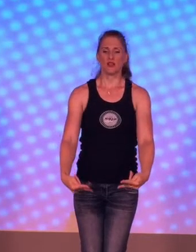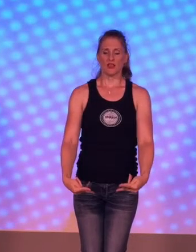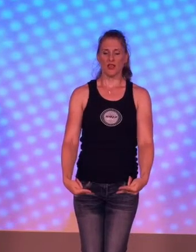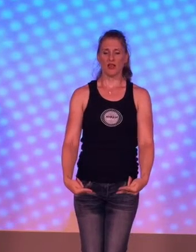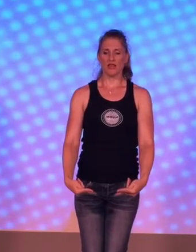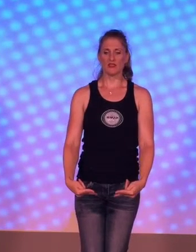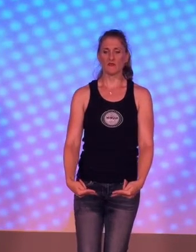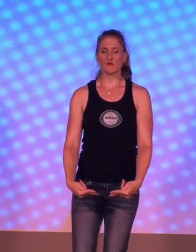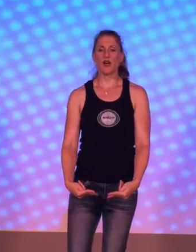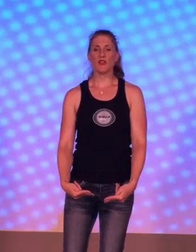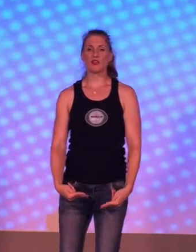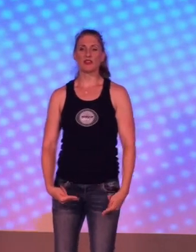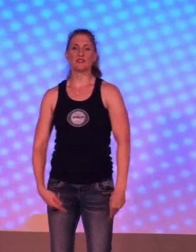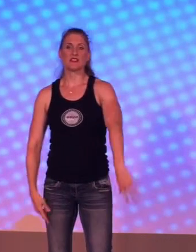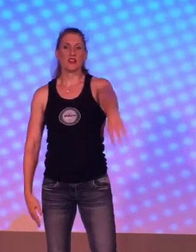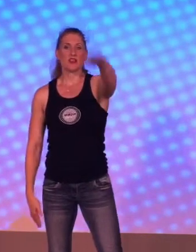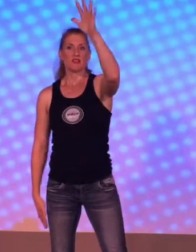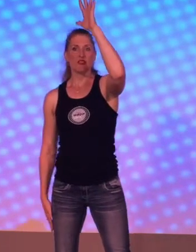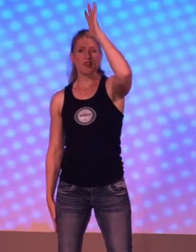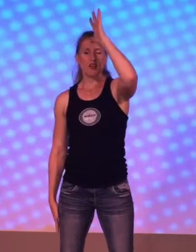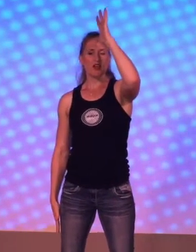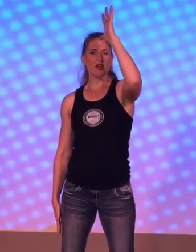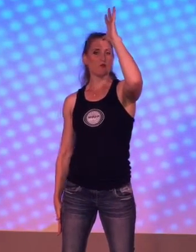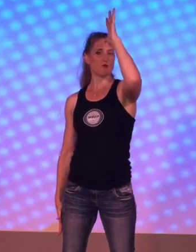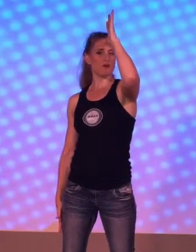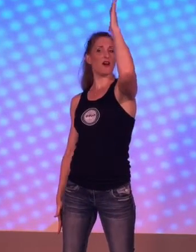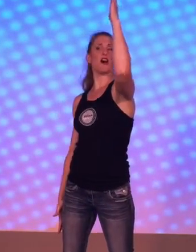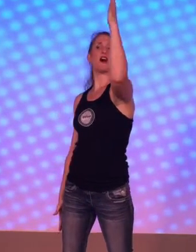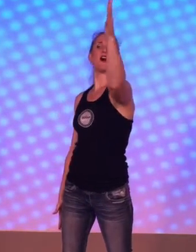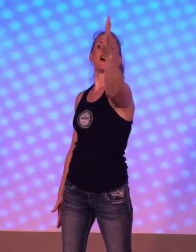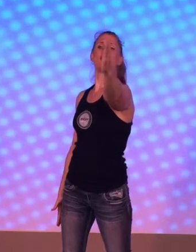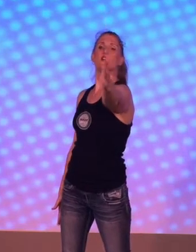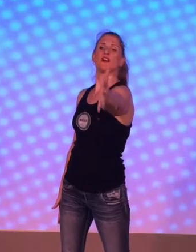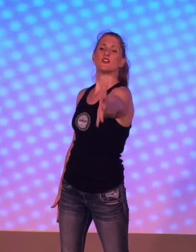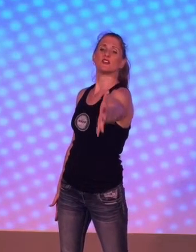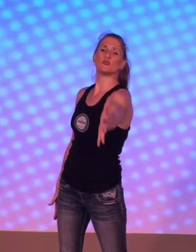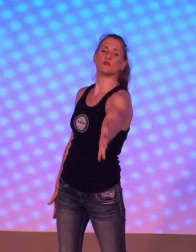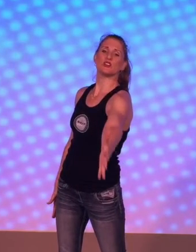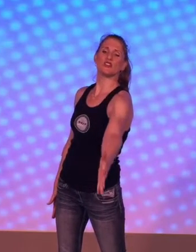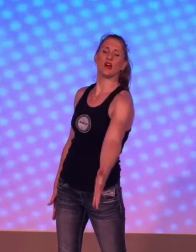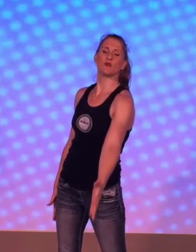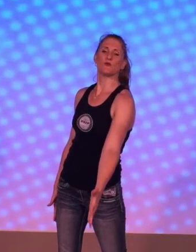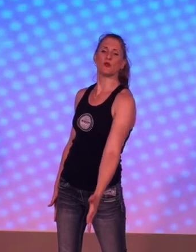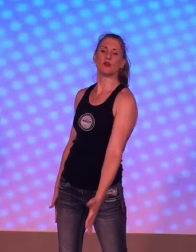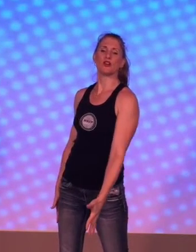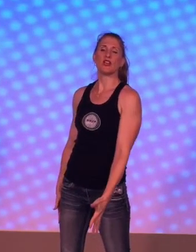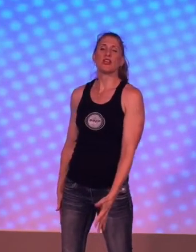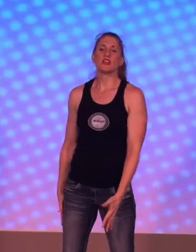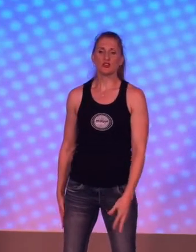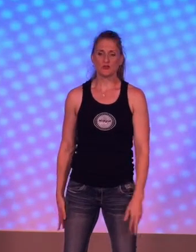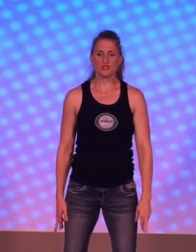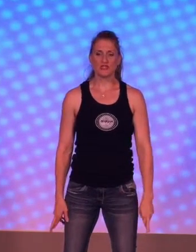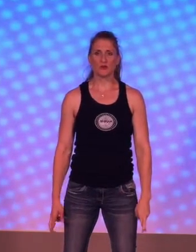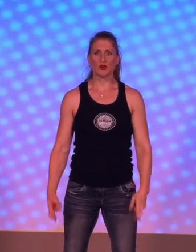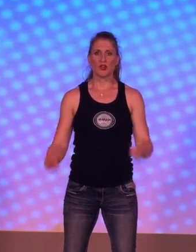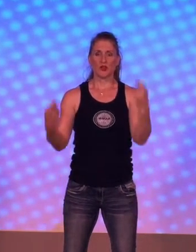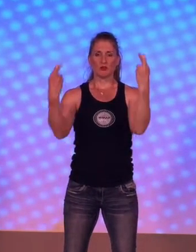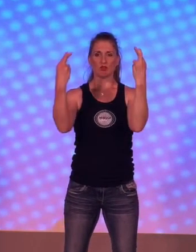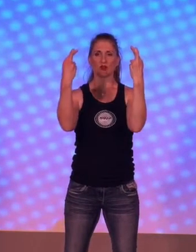Okay, then father is, the father. You can reach out forward. Here's redeemer. When you